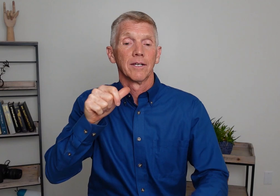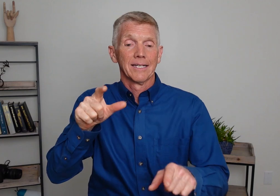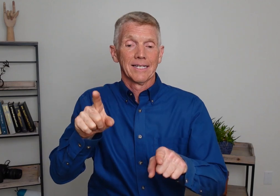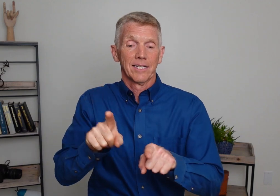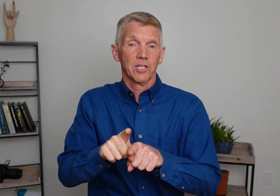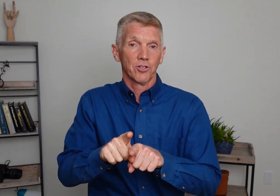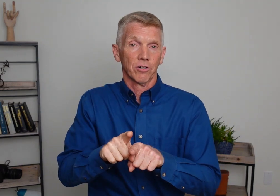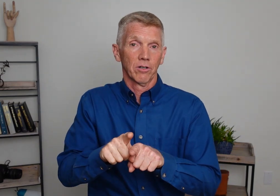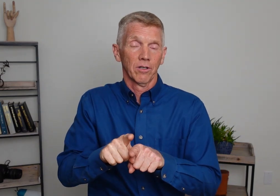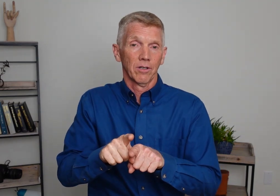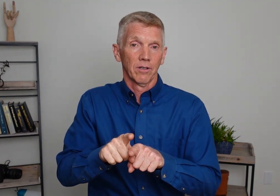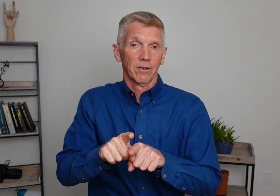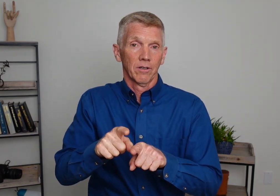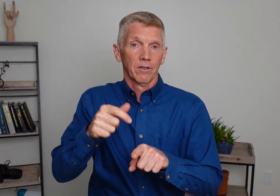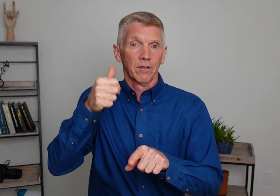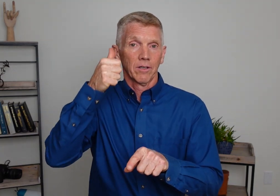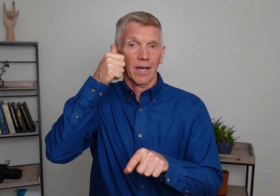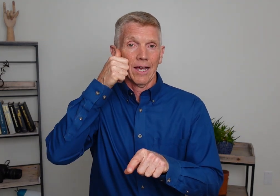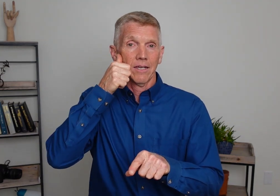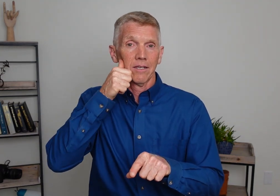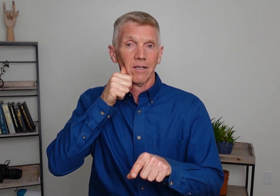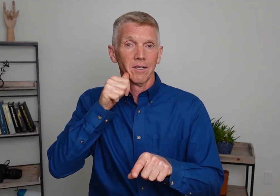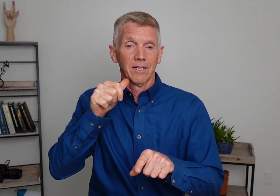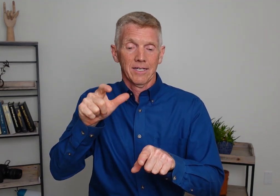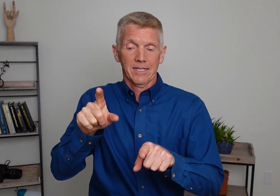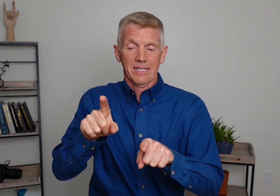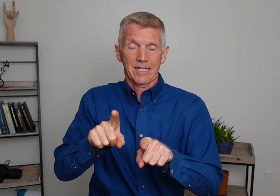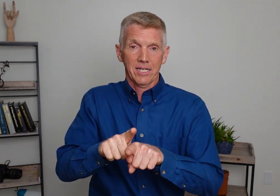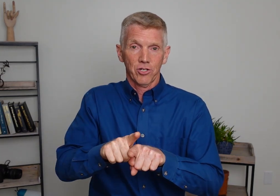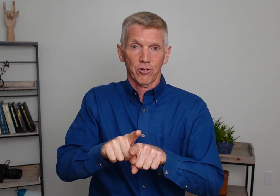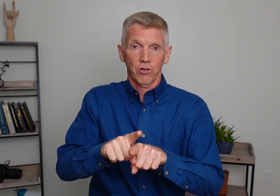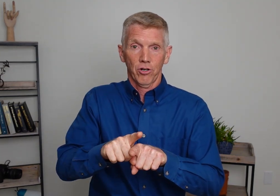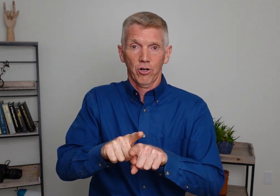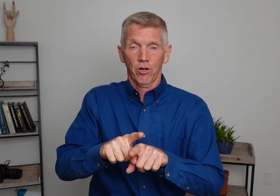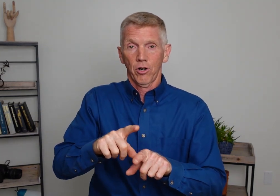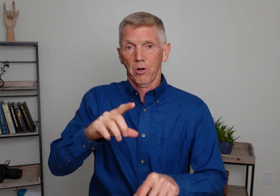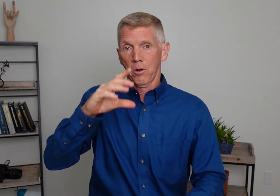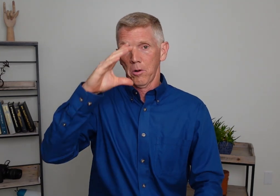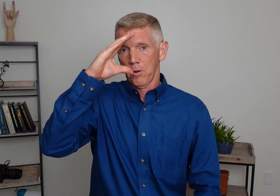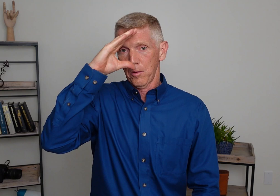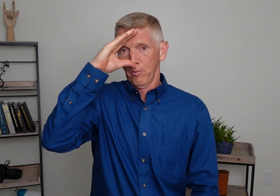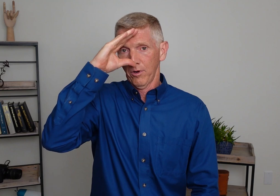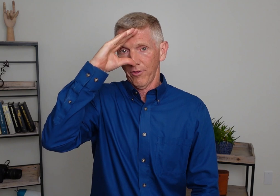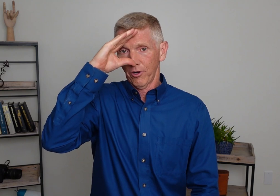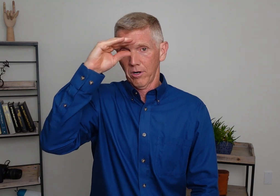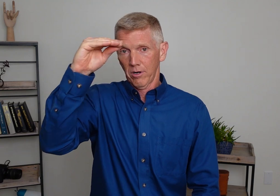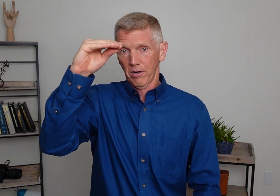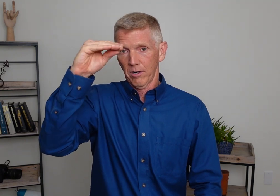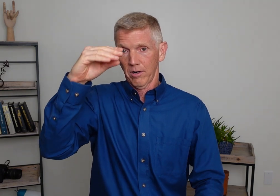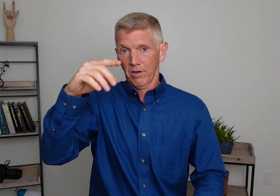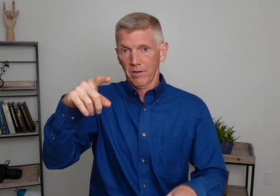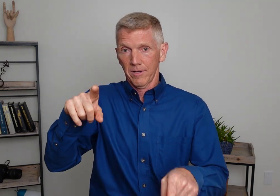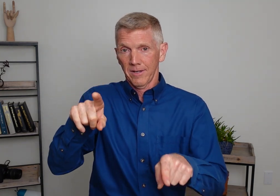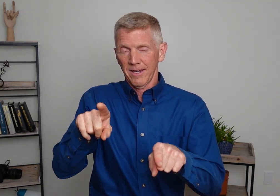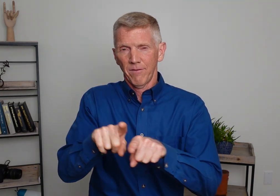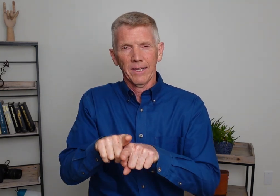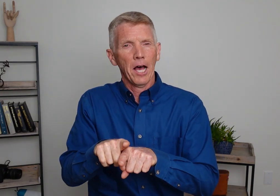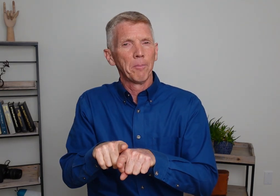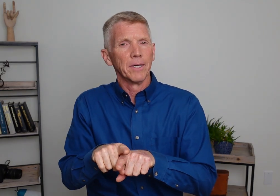Sister. Okay. Sister. Brother. If it'll help you.